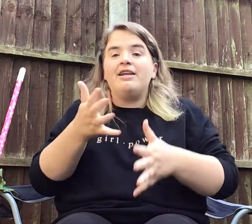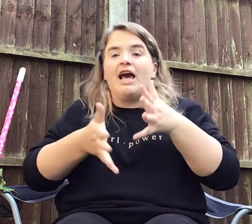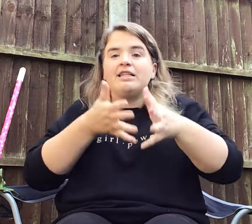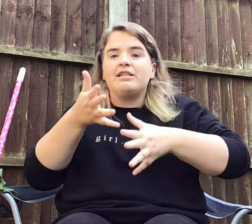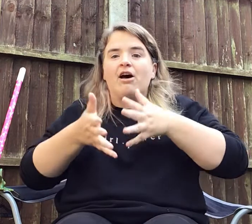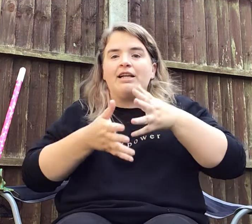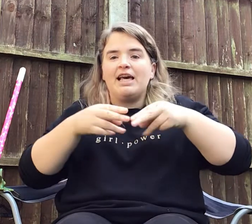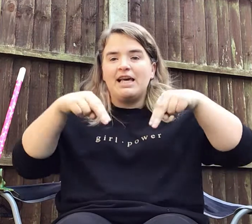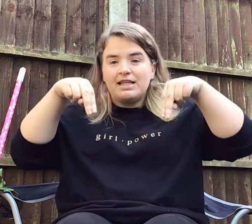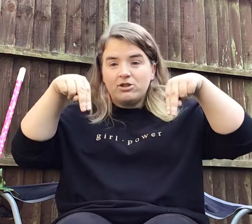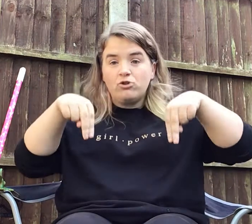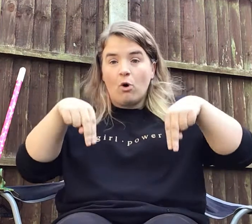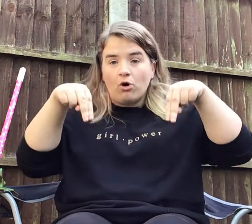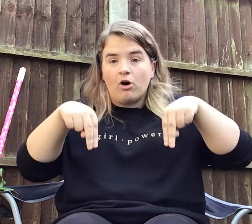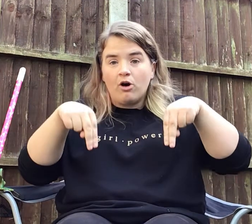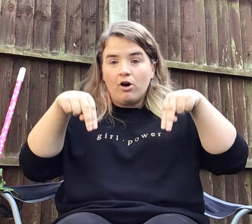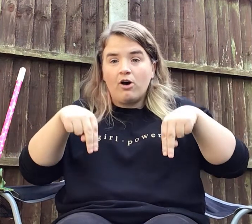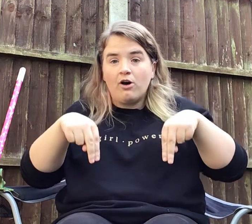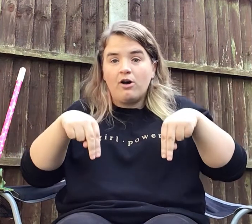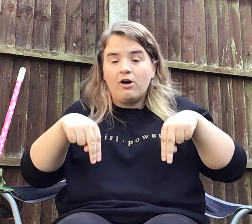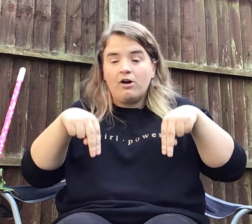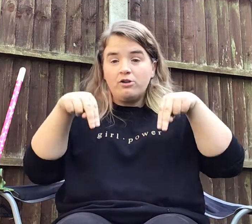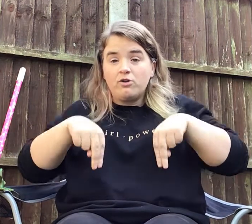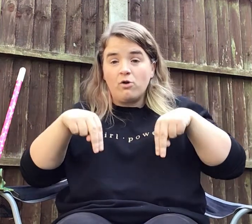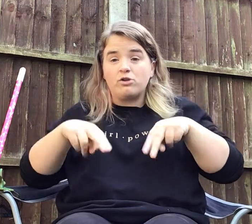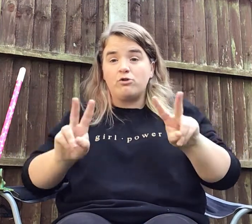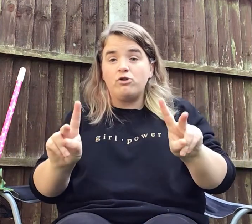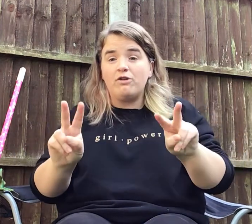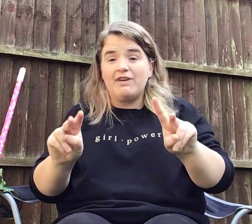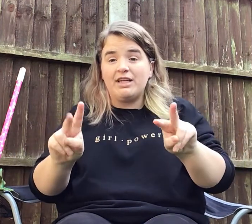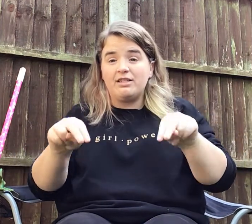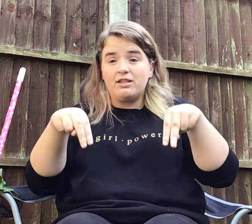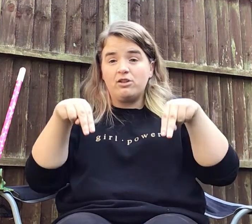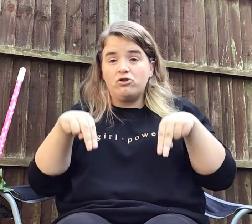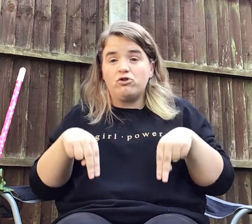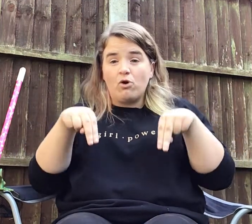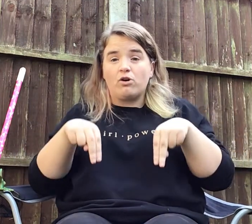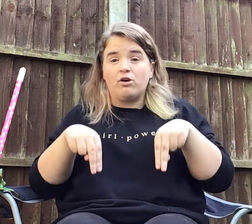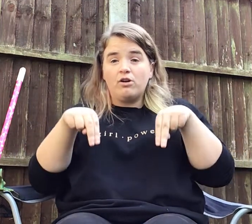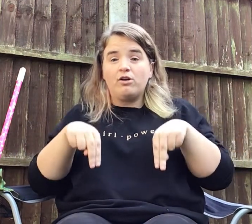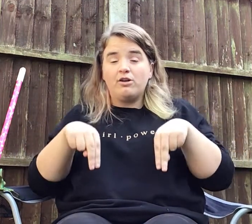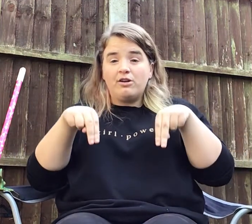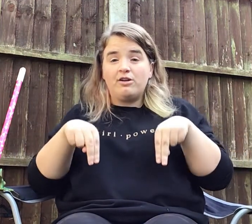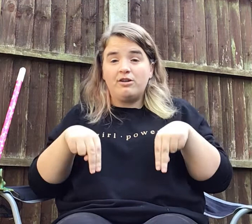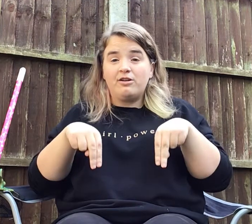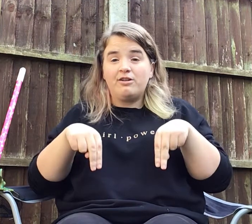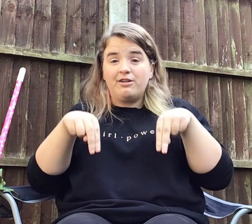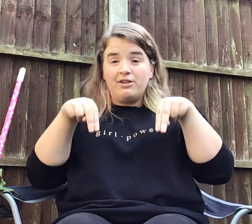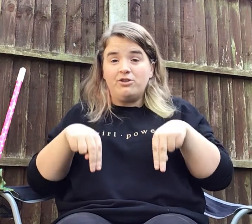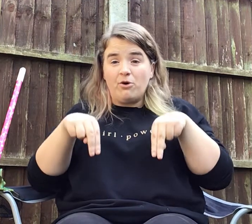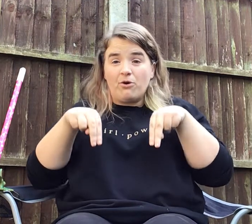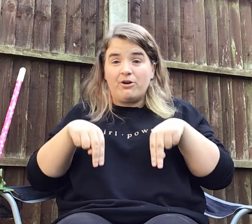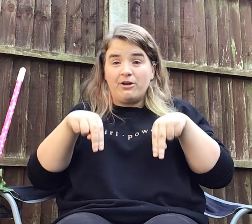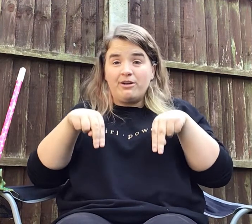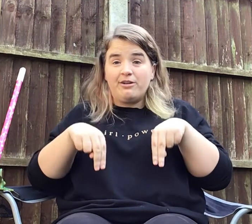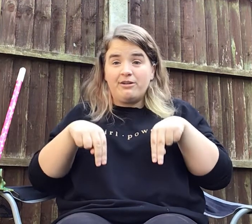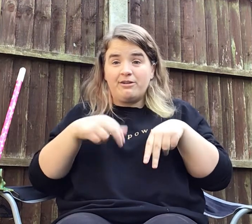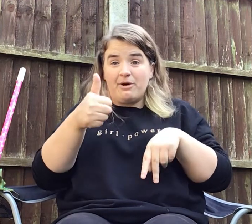next sign is Dog. Dog. So two fingers. Dog. Dog. Well